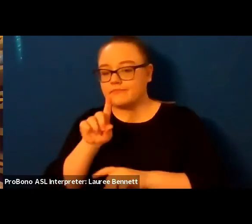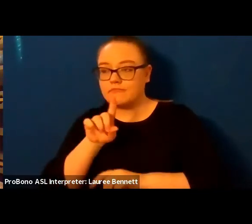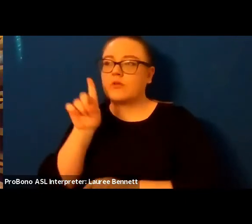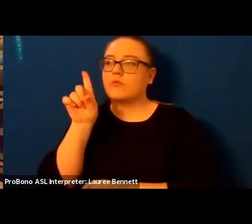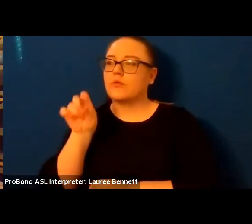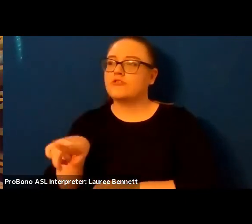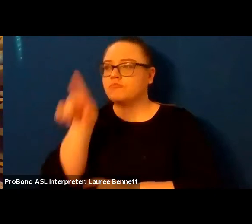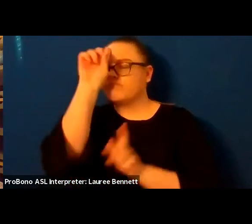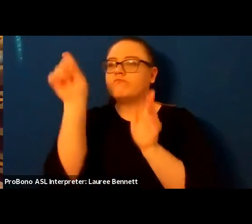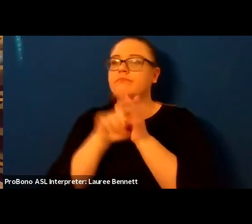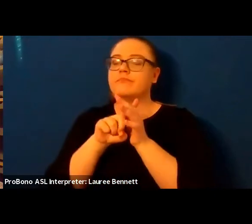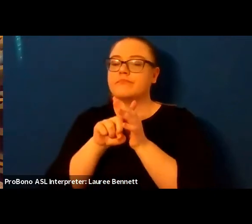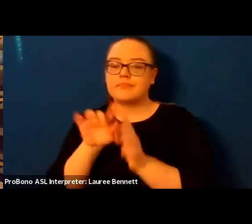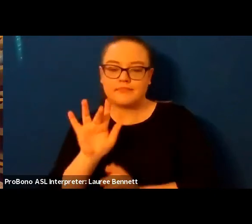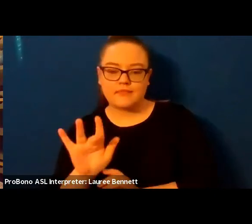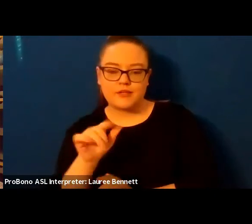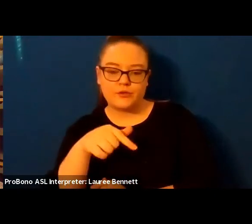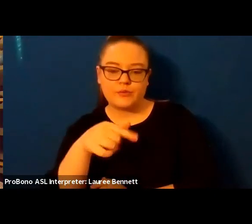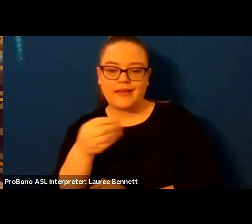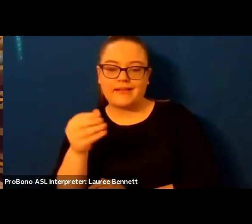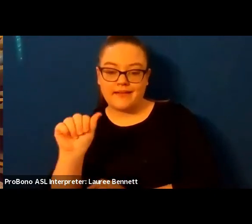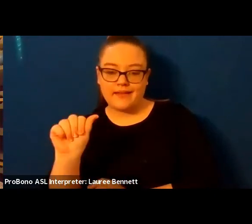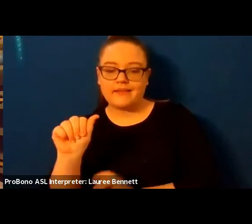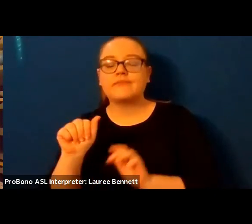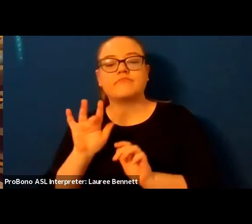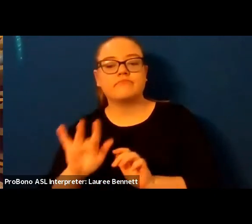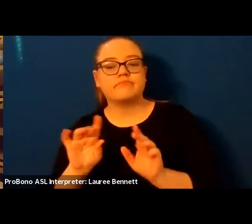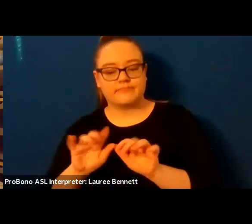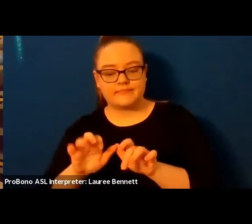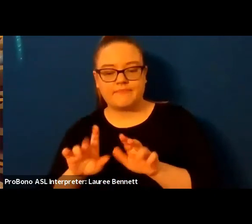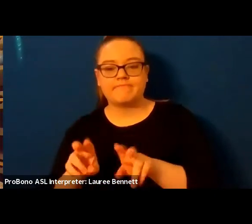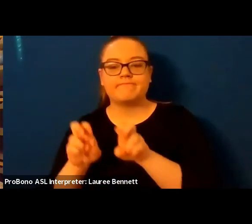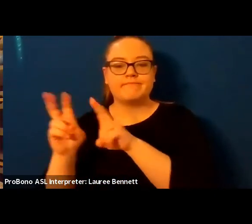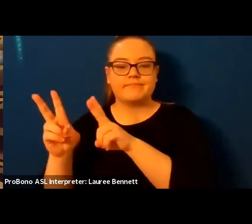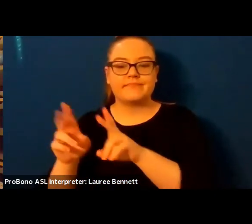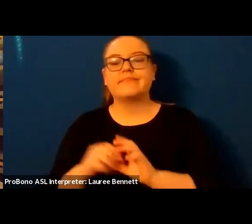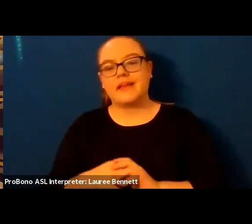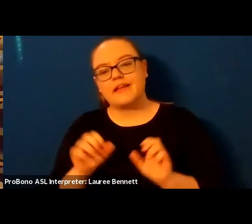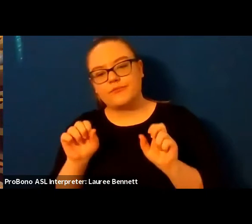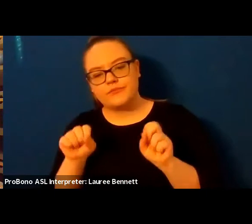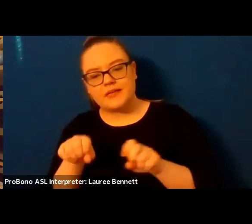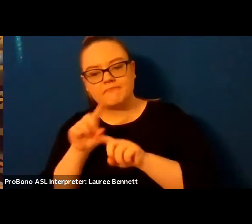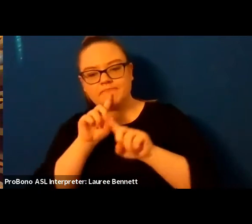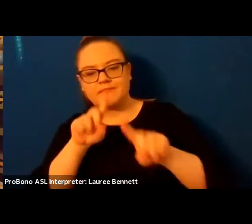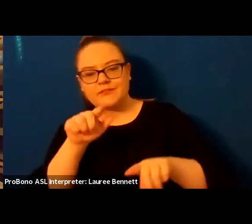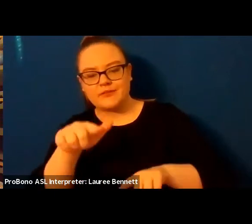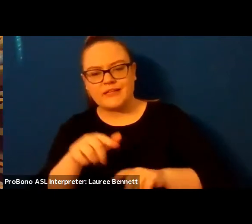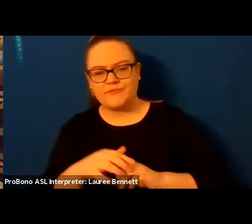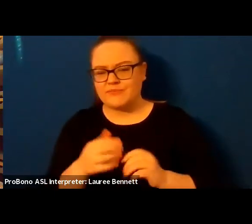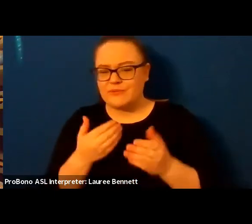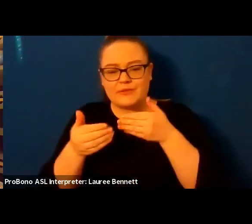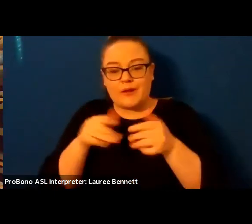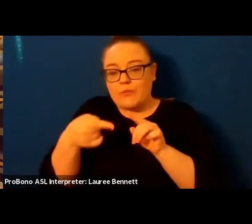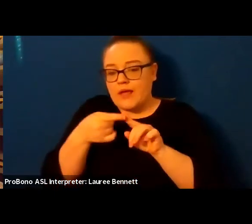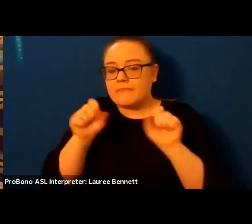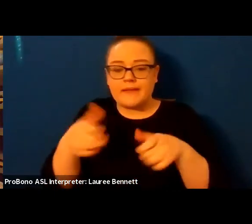selection of those questions at the conclusions of the reading and conversation so whenever you feel moved to submit a question please feel free